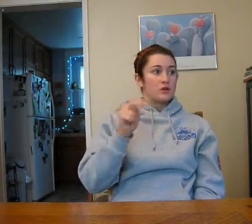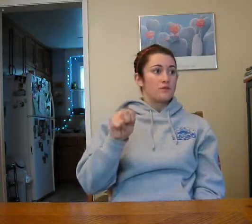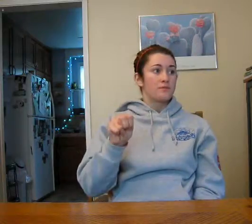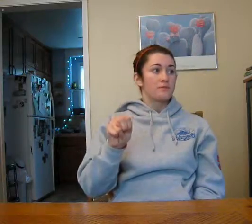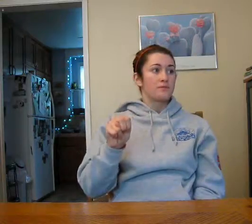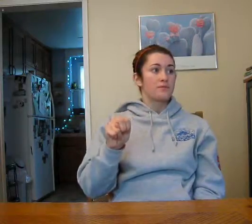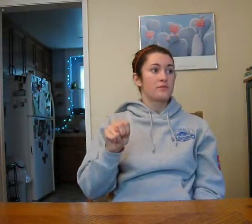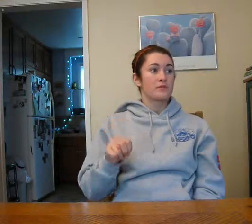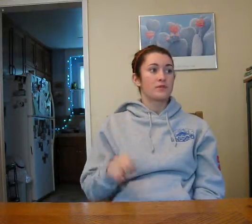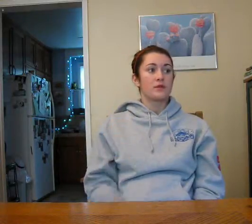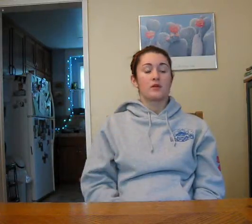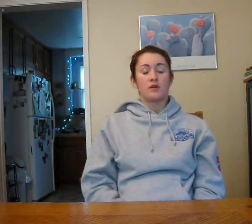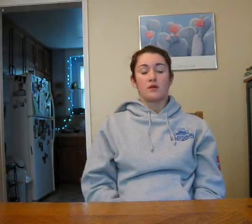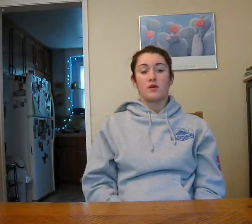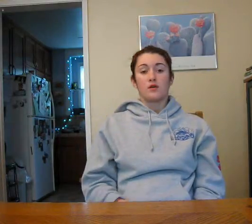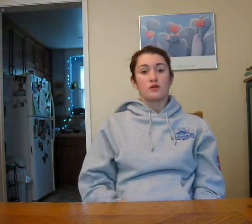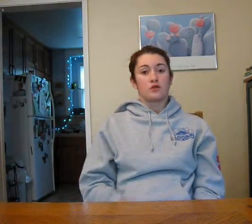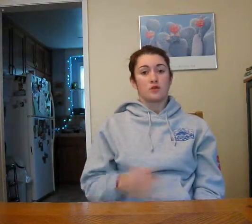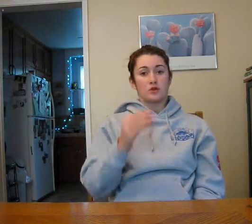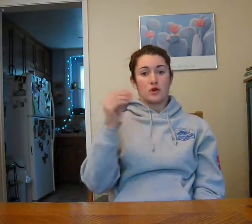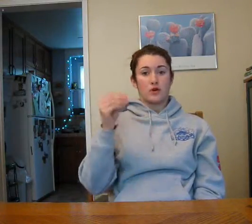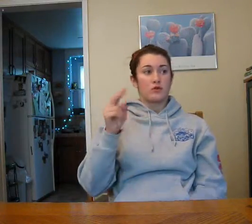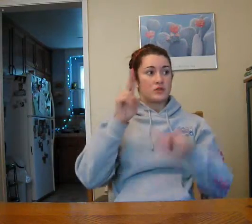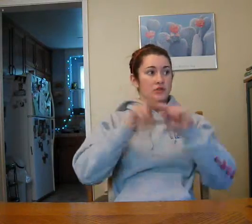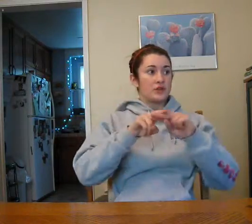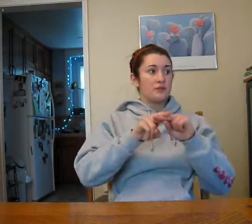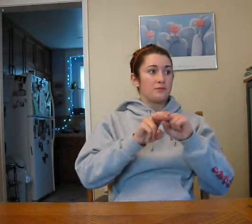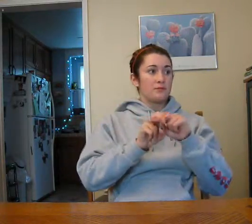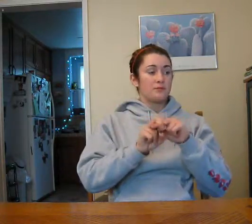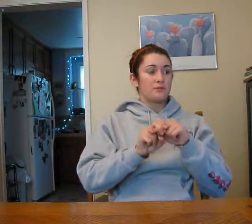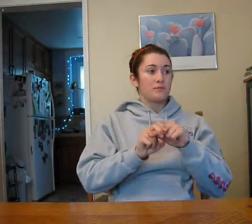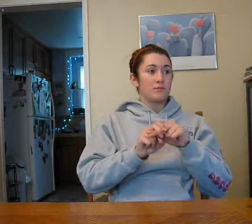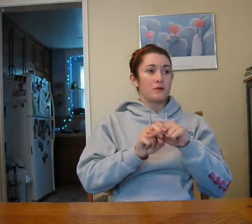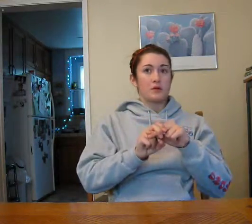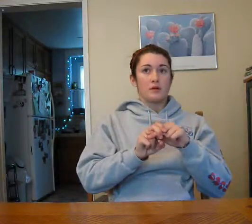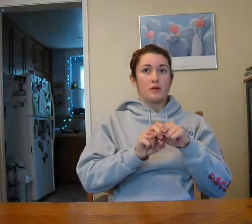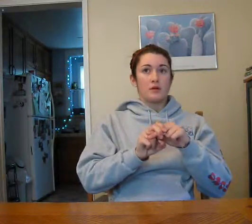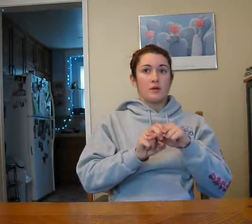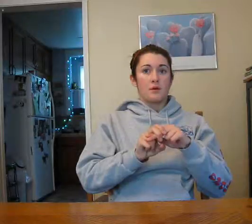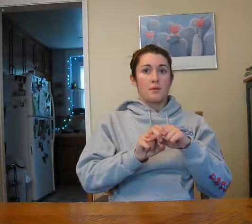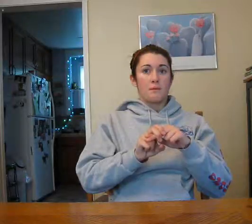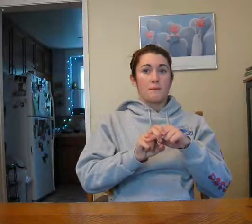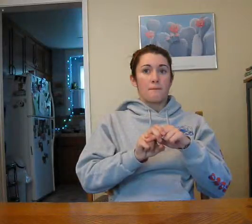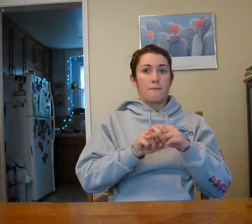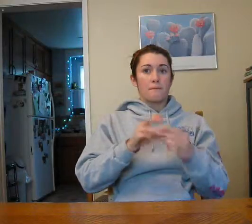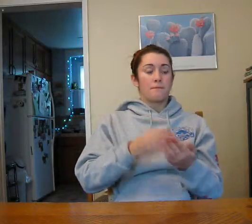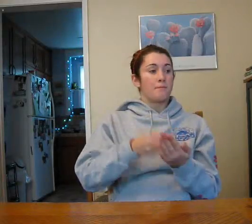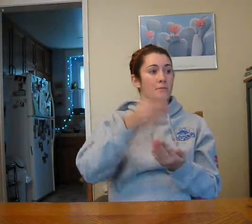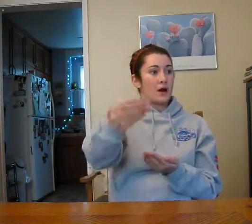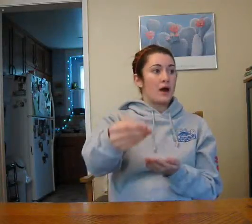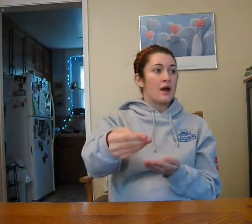John go sit by